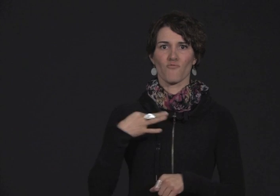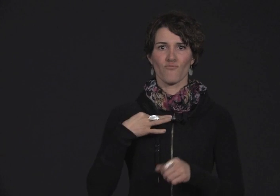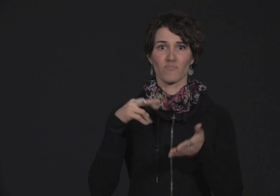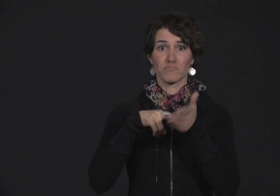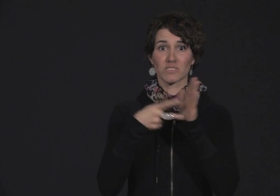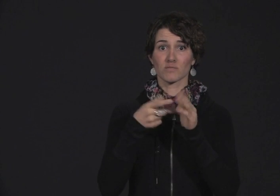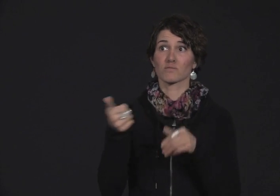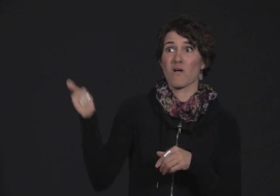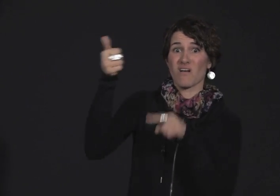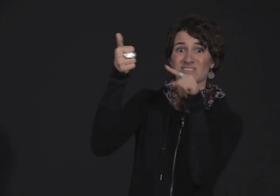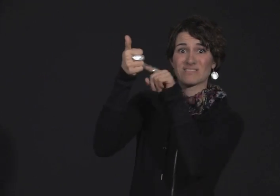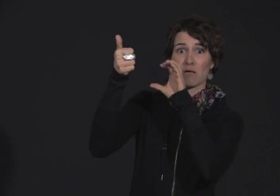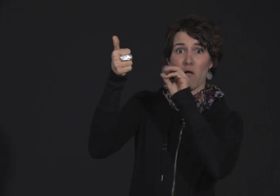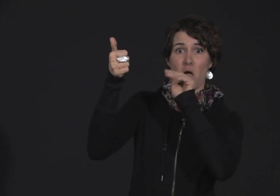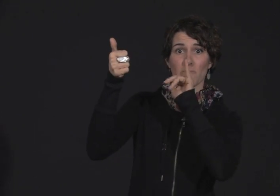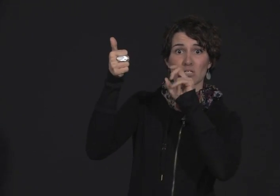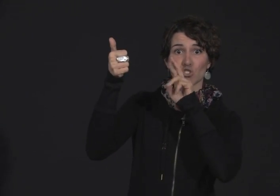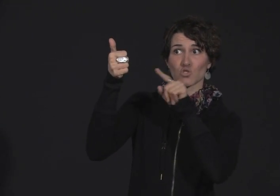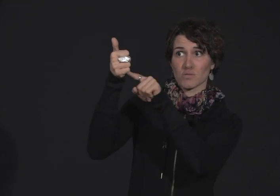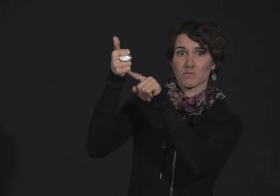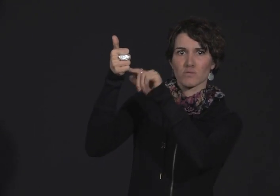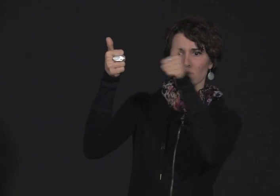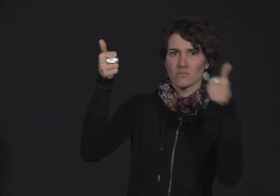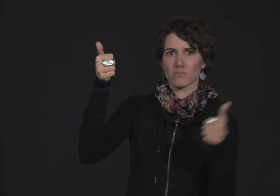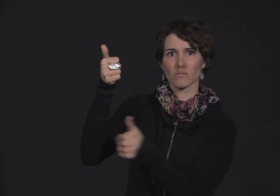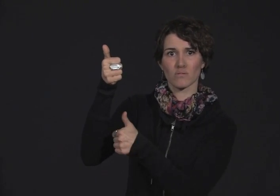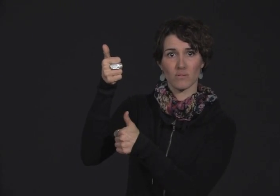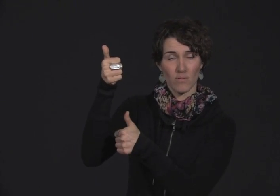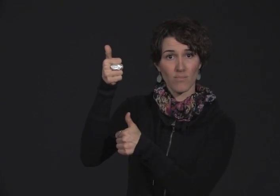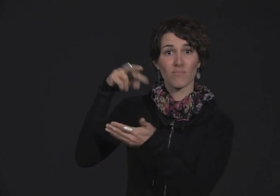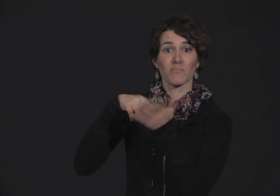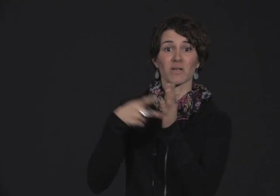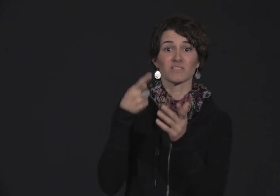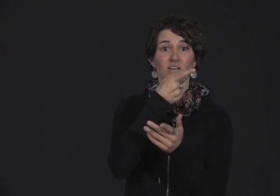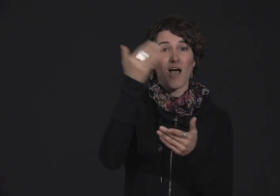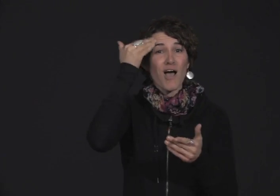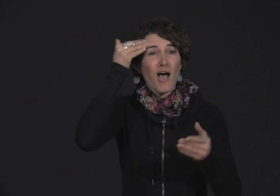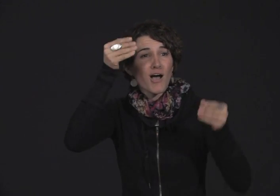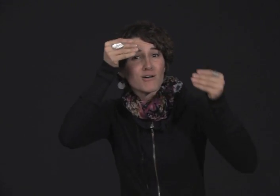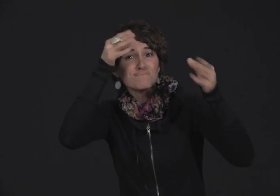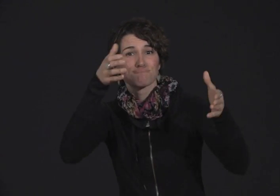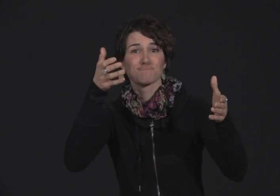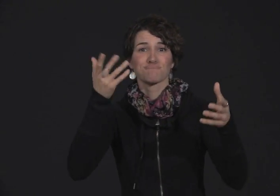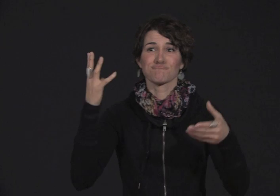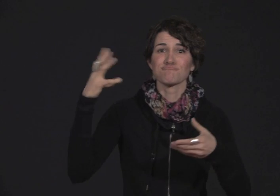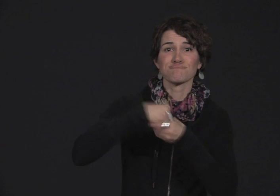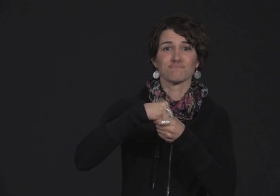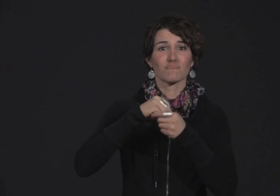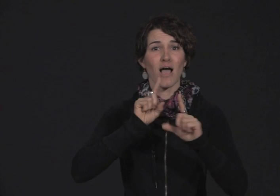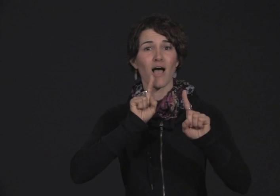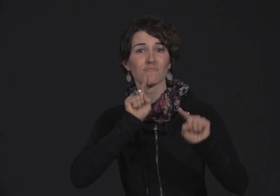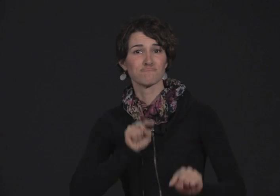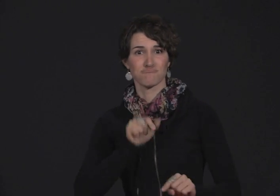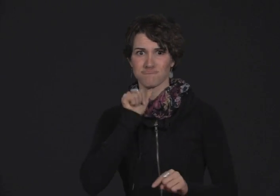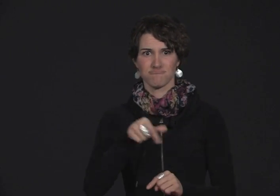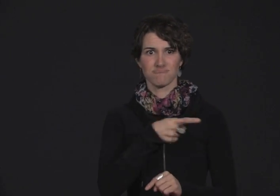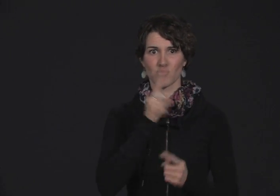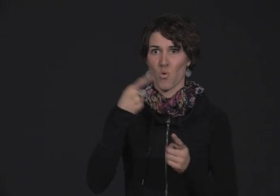those representatives were not the commissioner, but they were the assistants to the commissioner. They did not come with a whole lot of information,